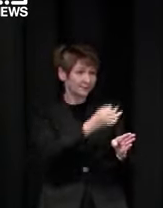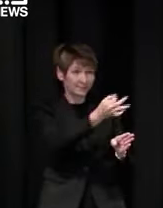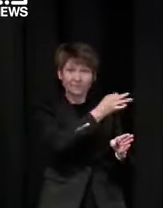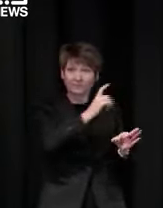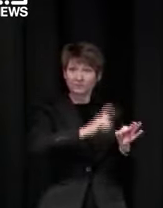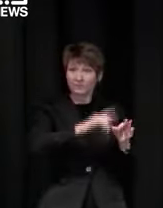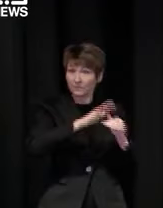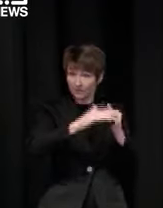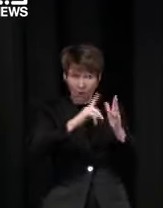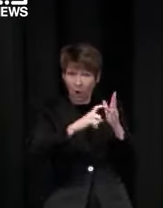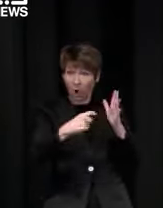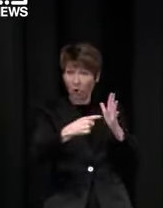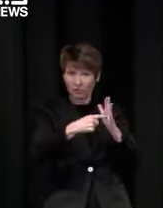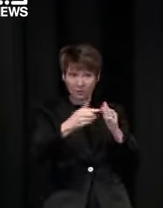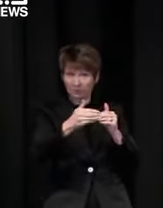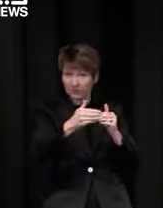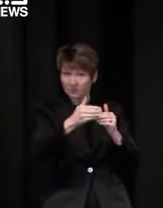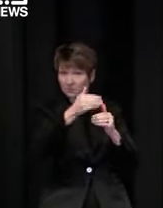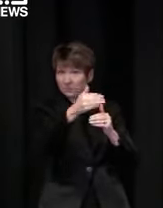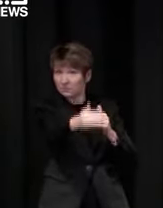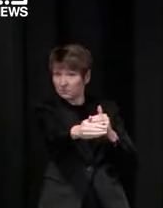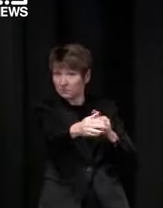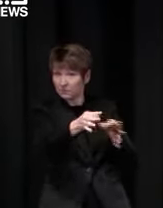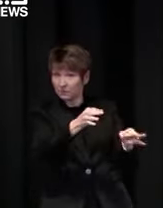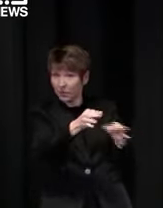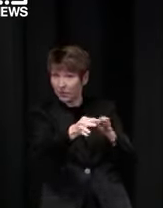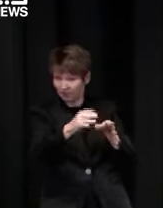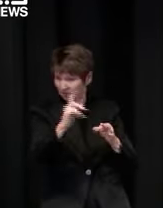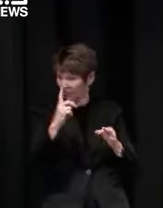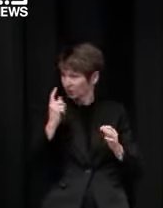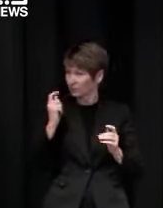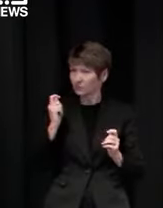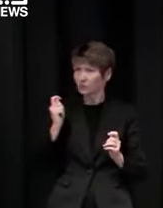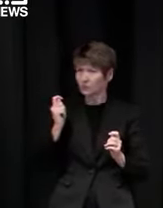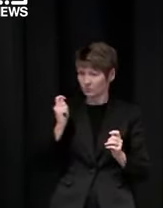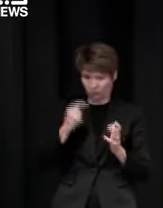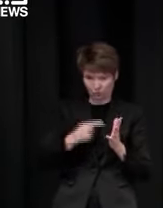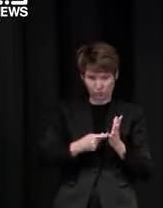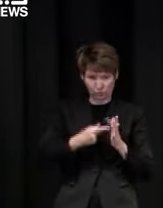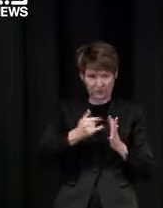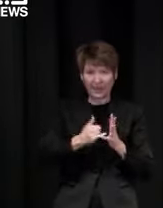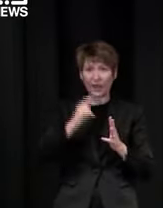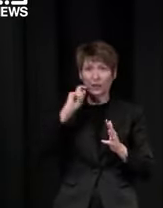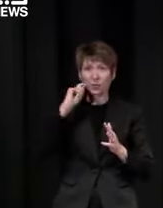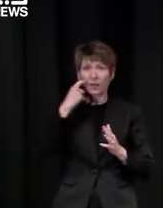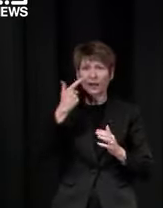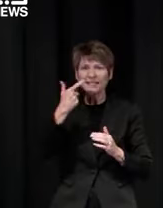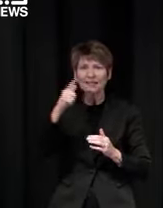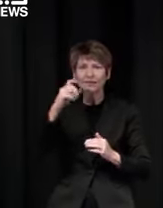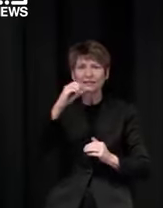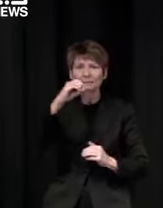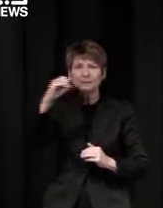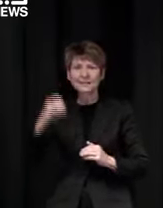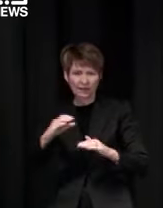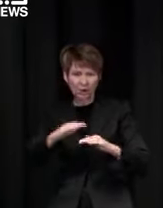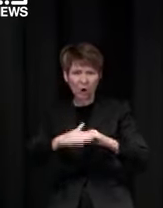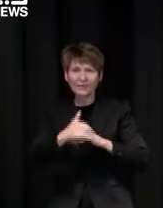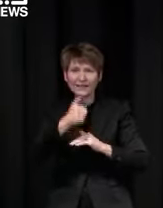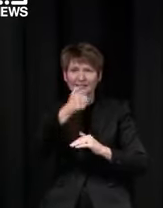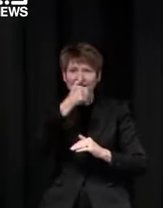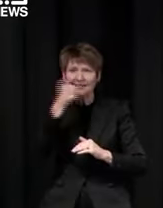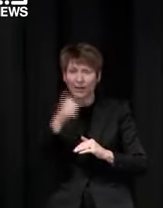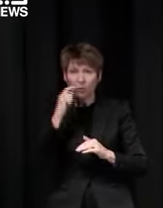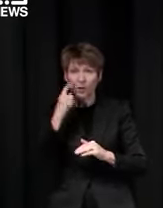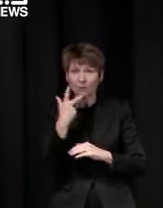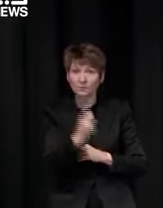in two days time i might jeroen might be able to give you a more detailed understanding of that but the key point is just to go back if